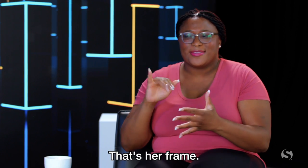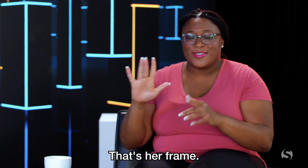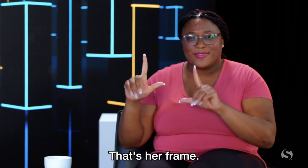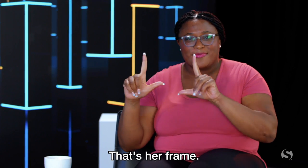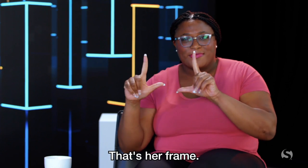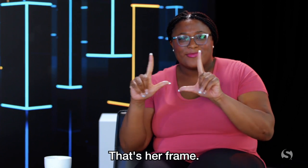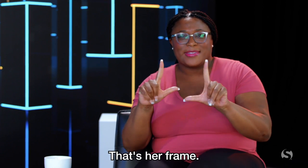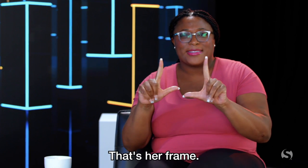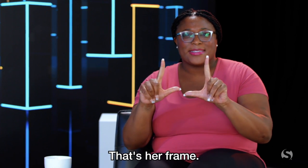That's her frame.